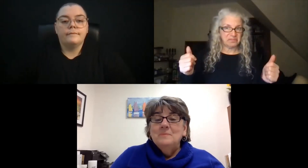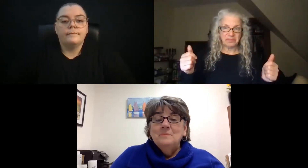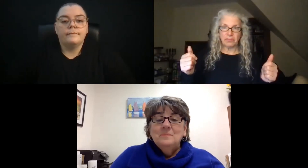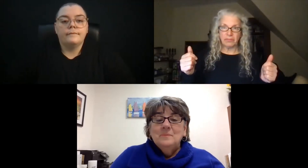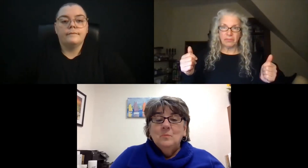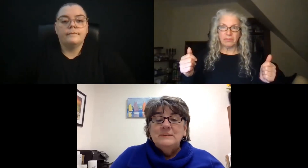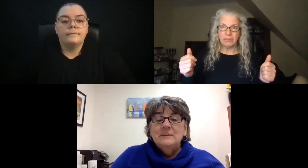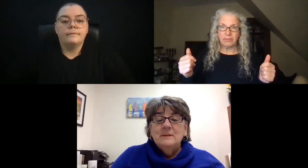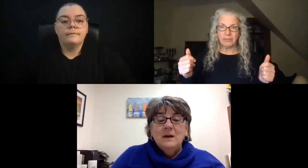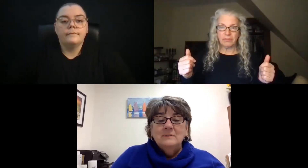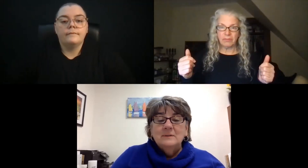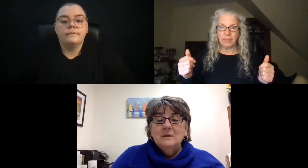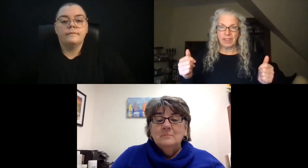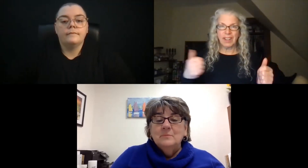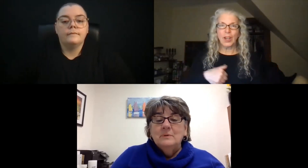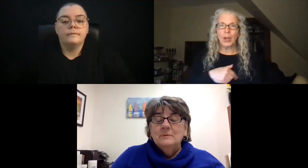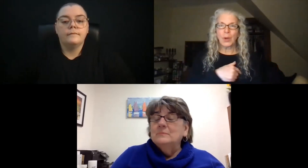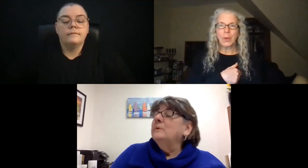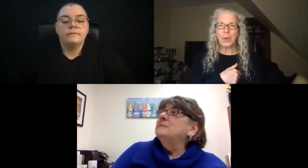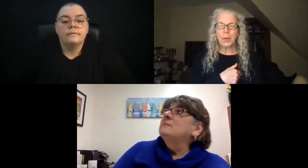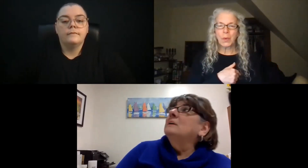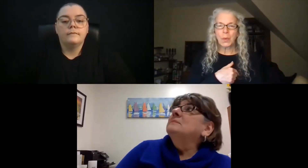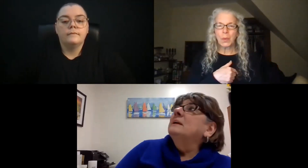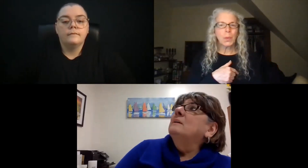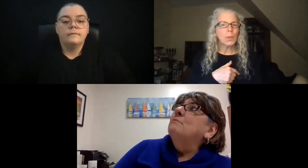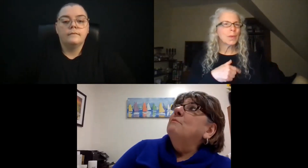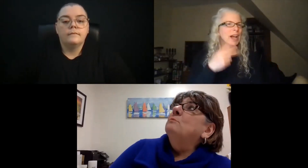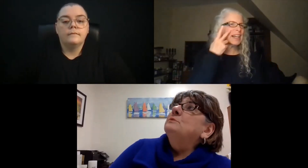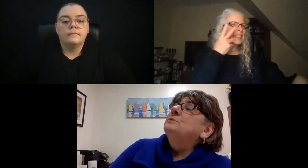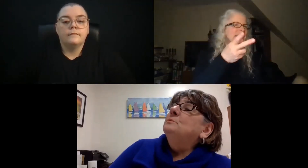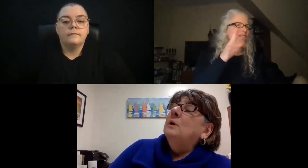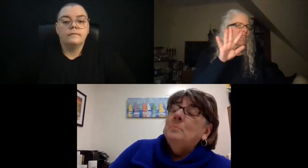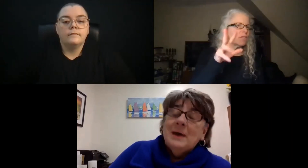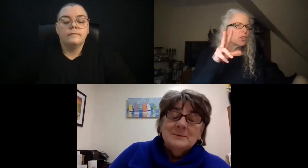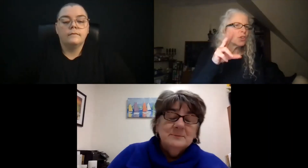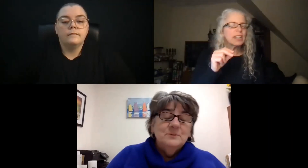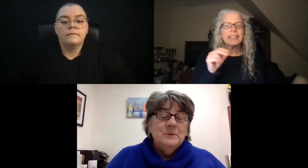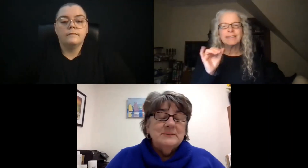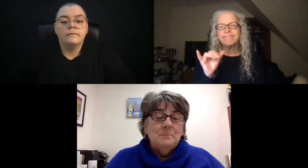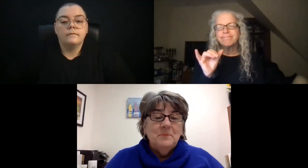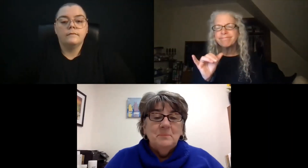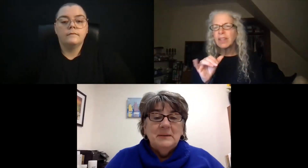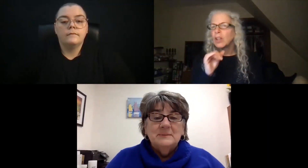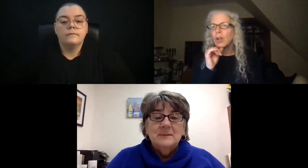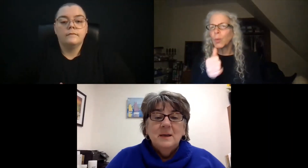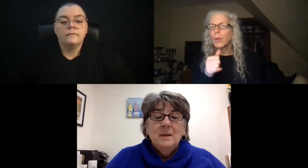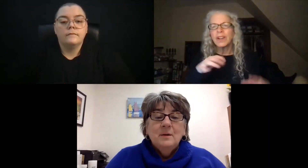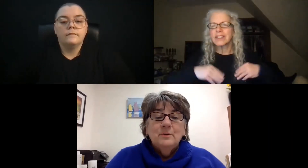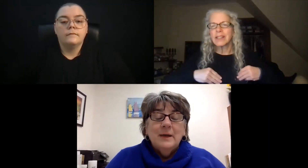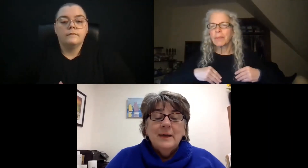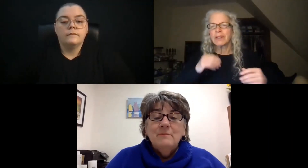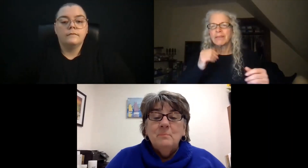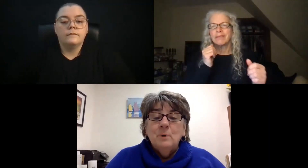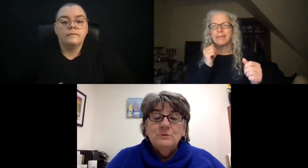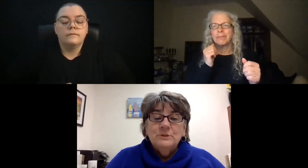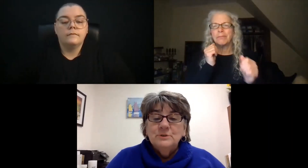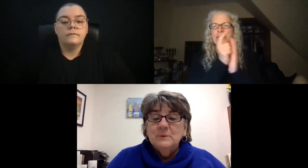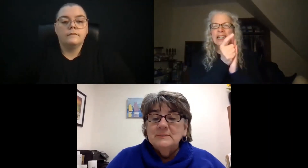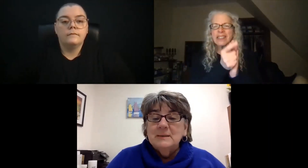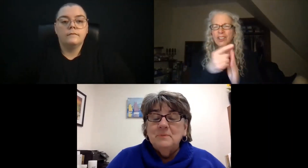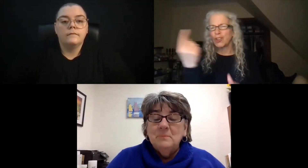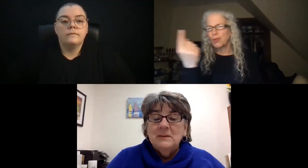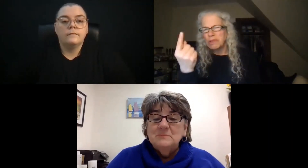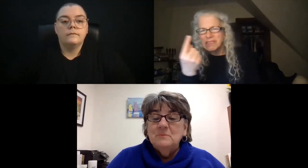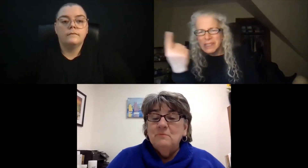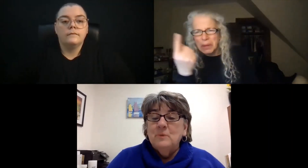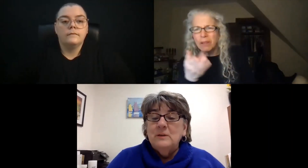Okay, we did not. We did not take a vote to pass to accept the minutes. Could I have a motion to